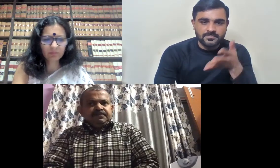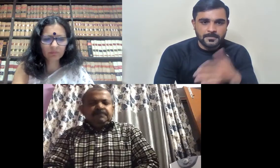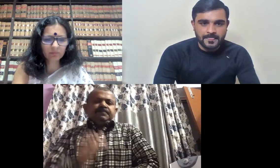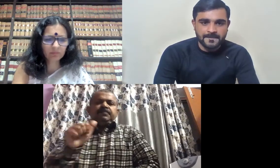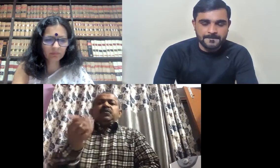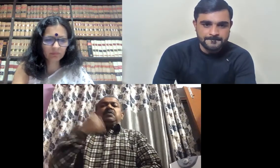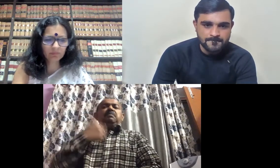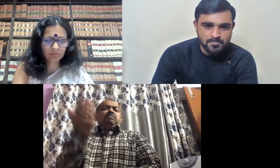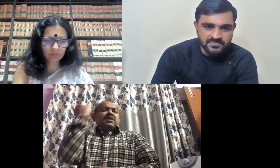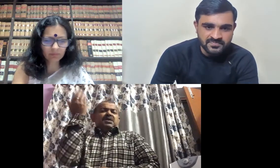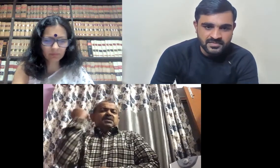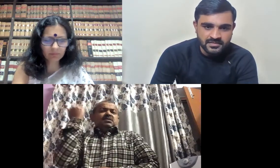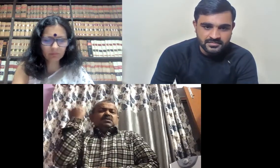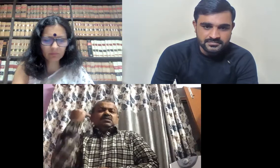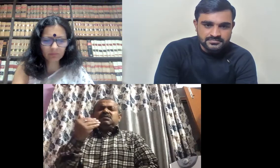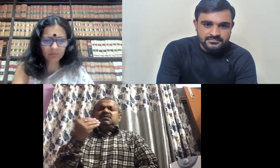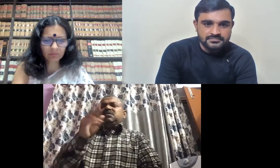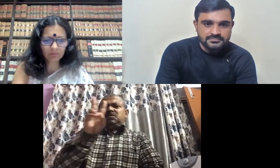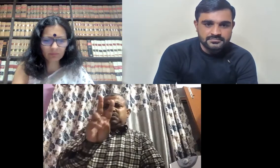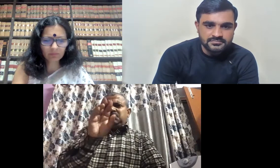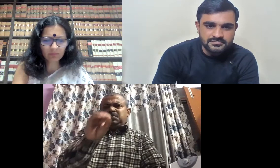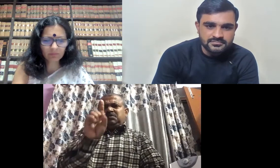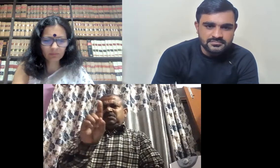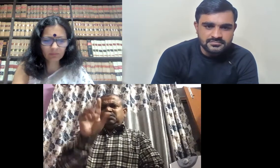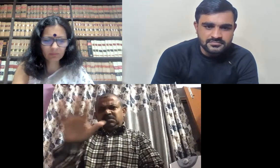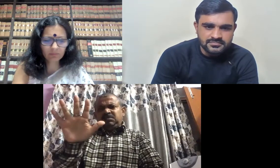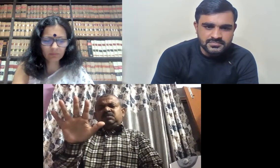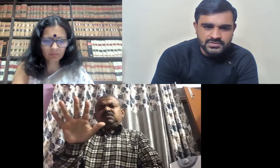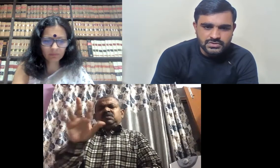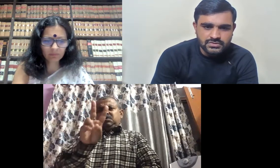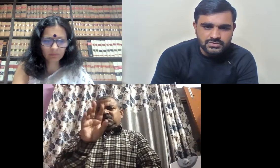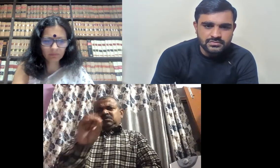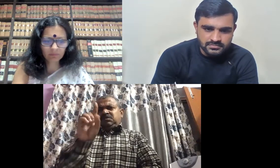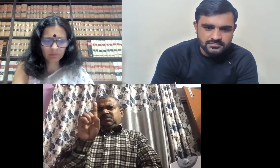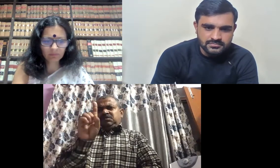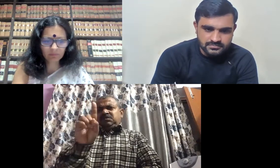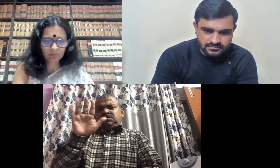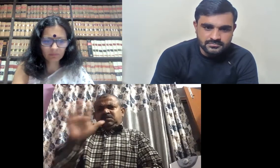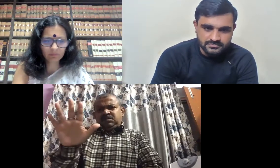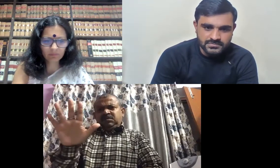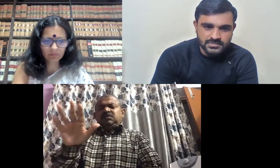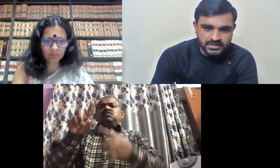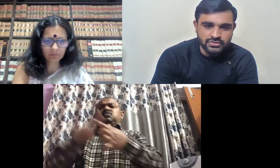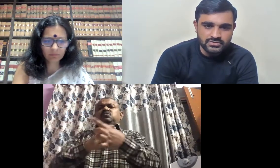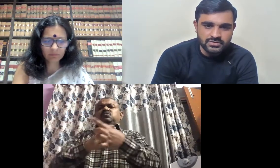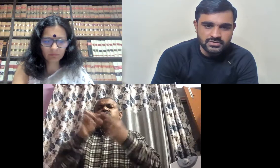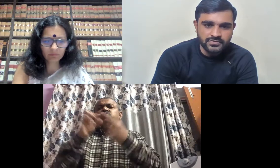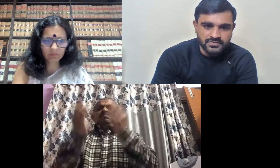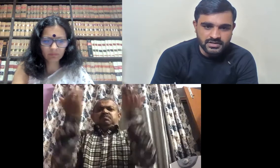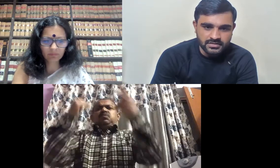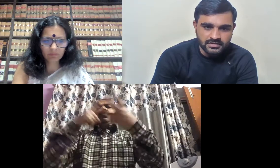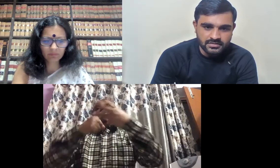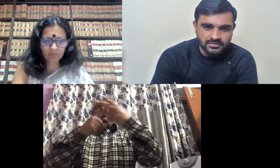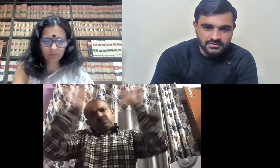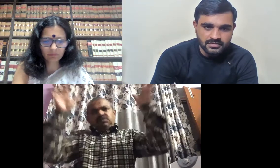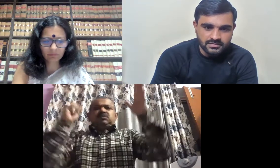in 2015,